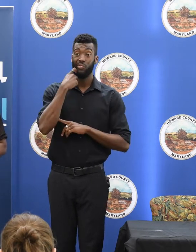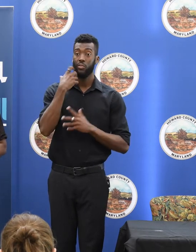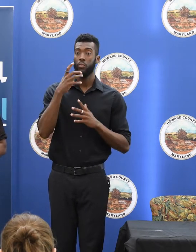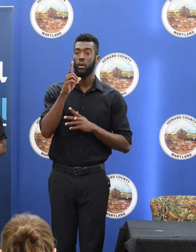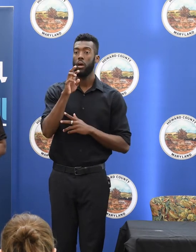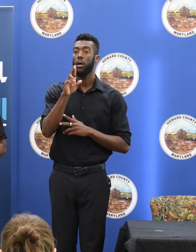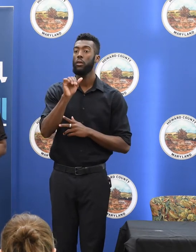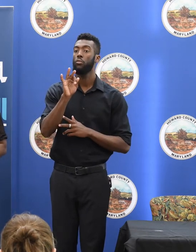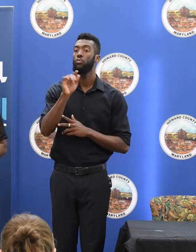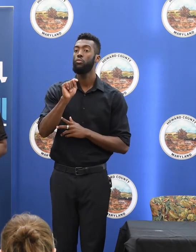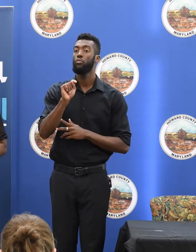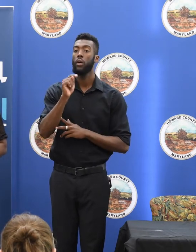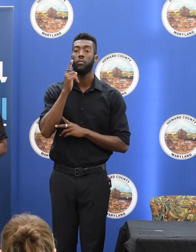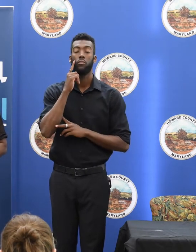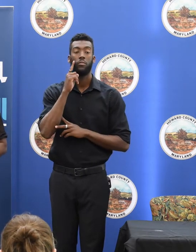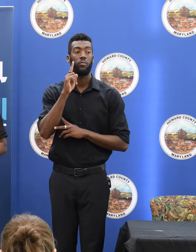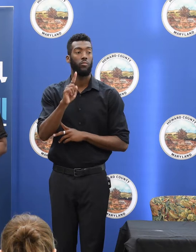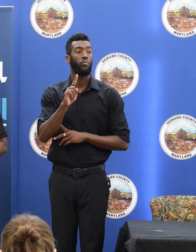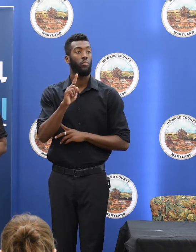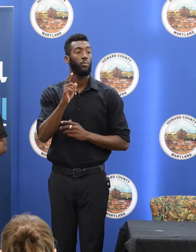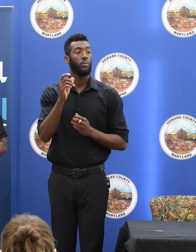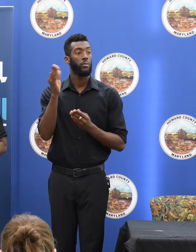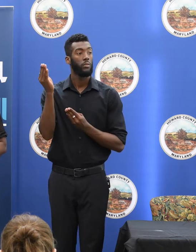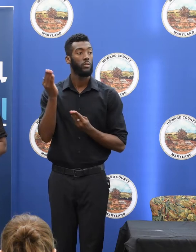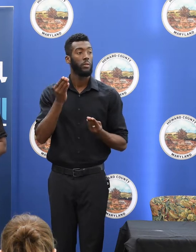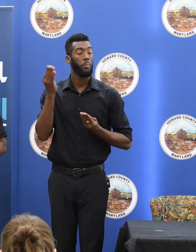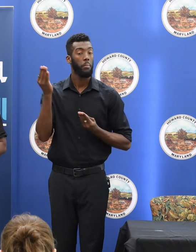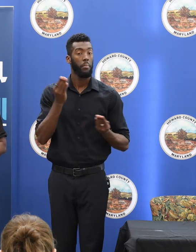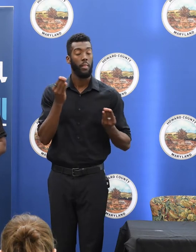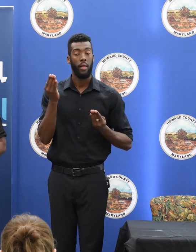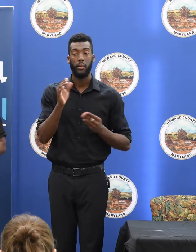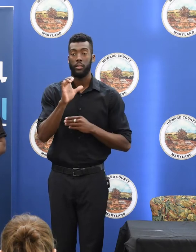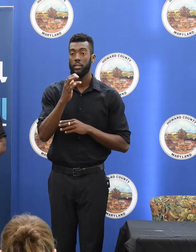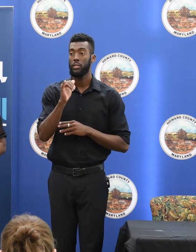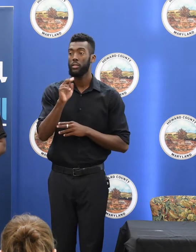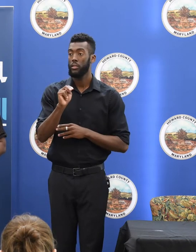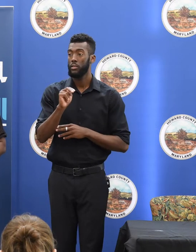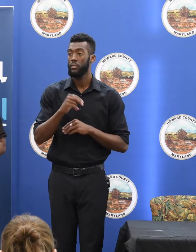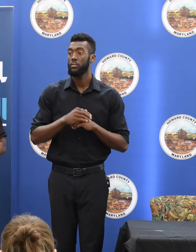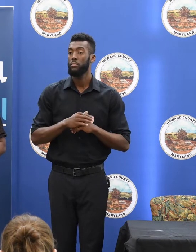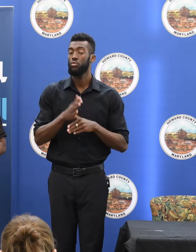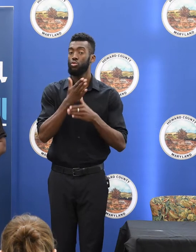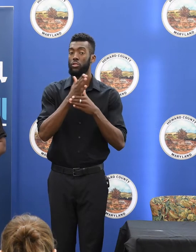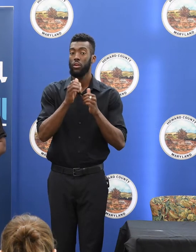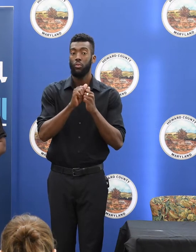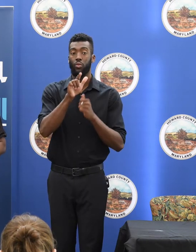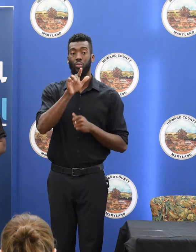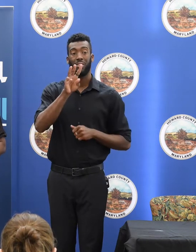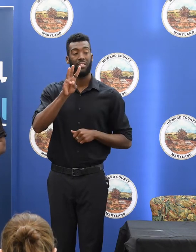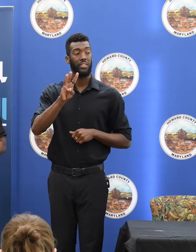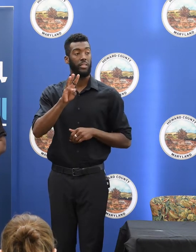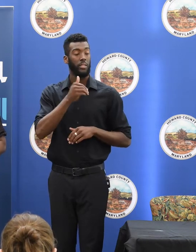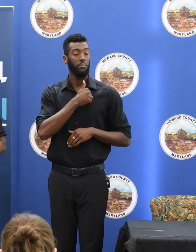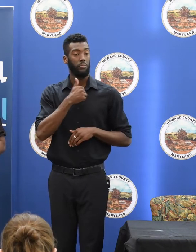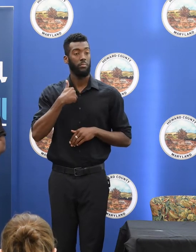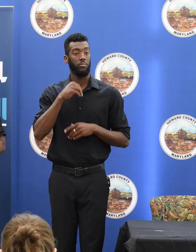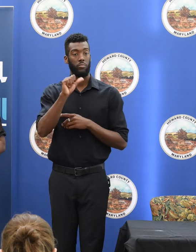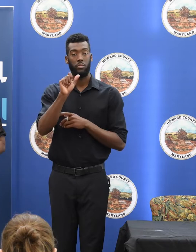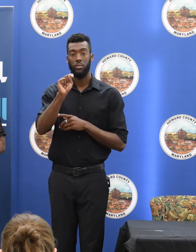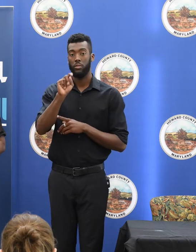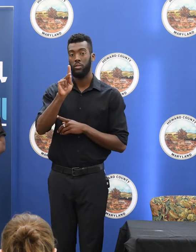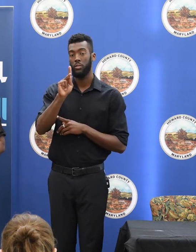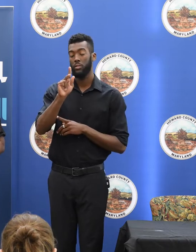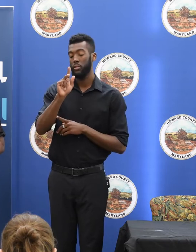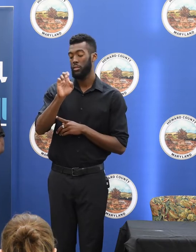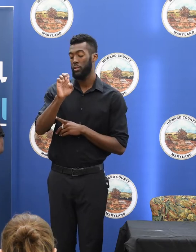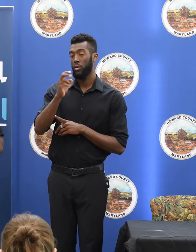draft version of our supply chain report out and shared with our 26-member stakeholder council. Also wanted